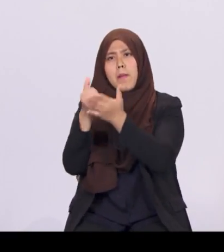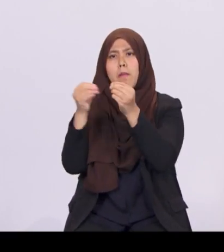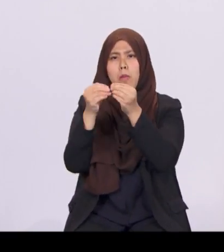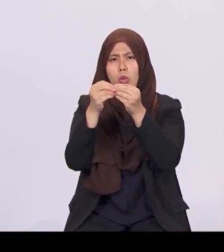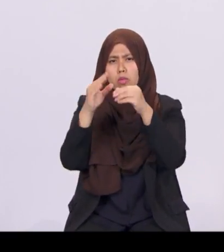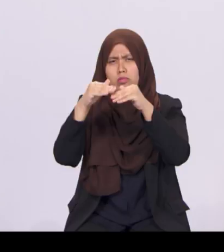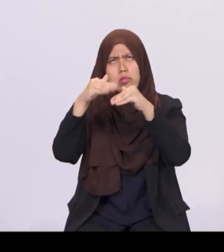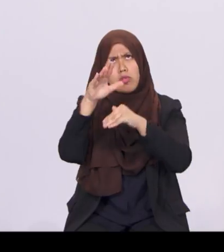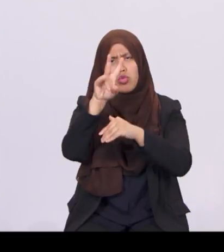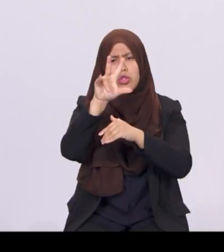last year.